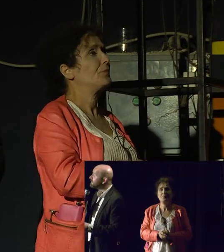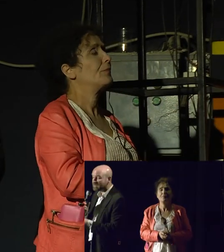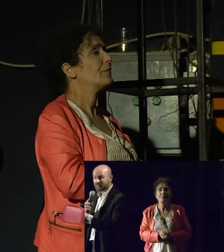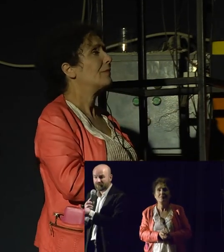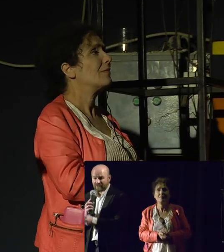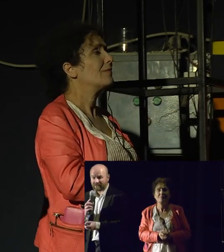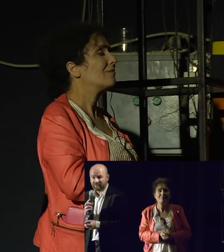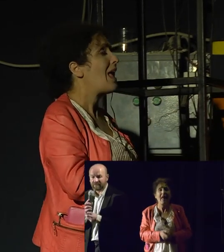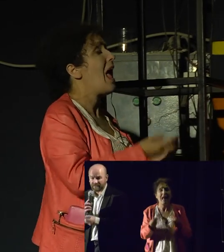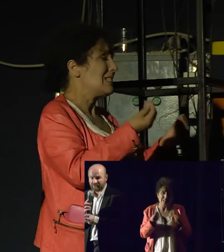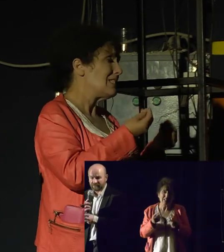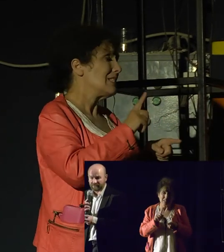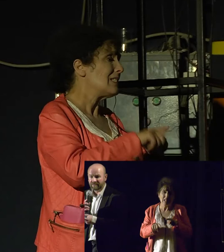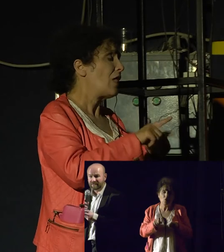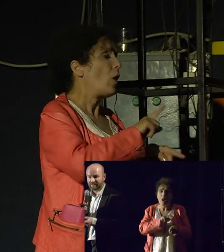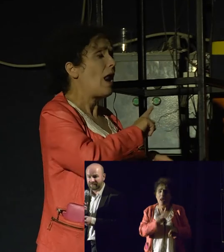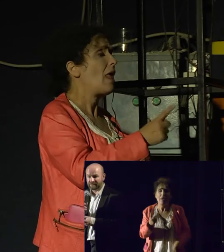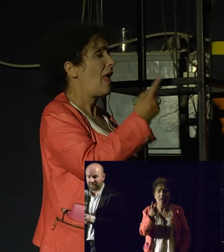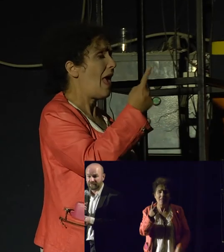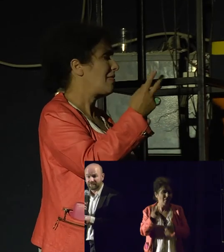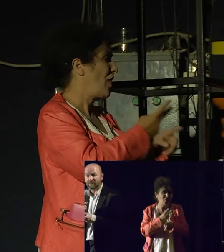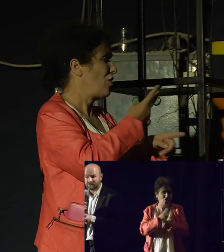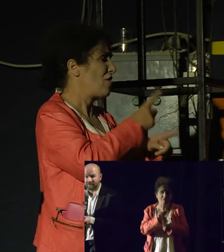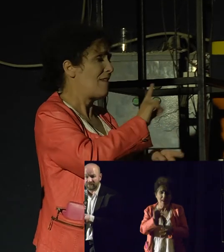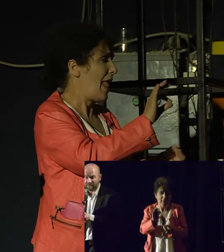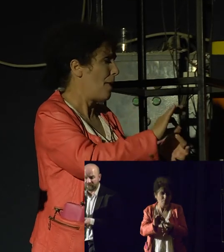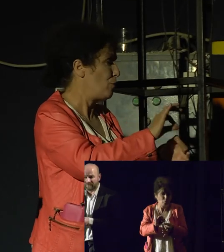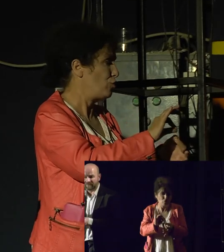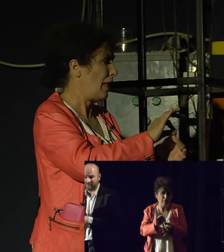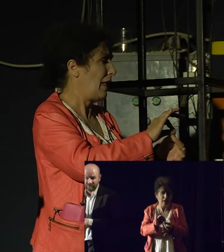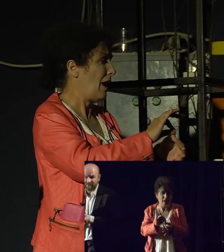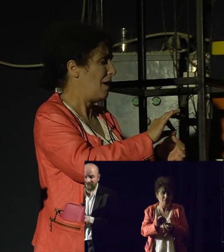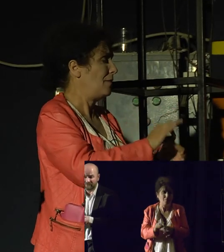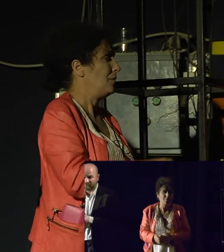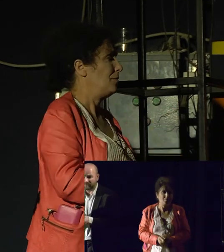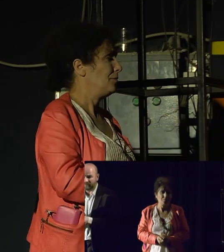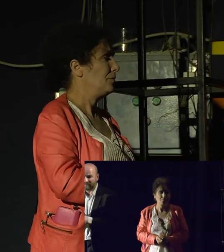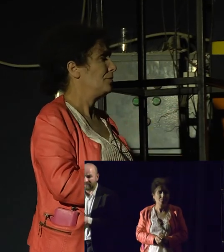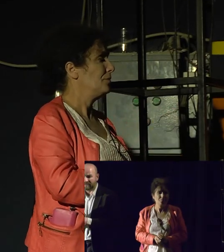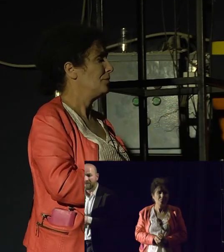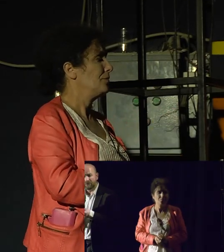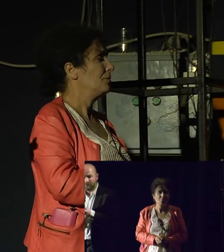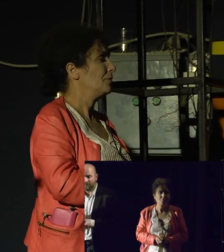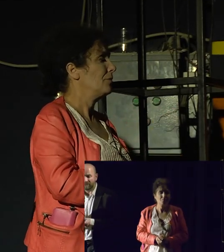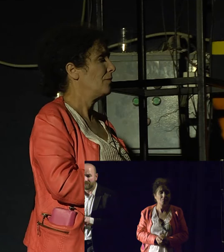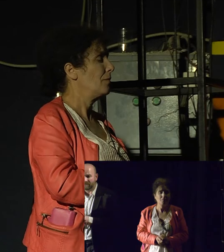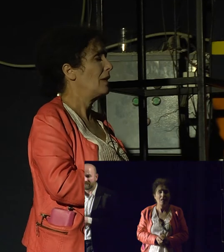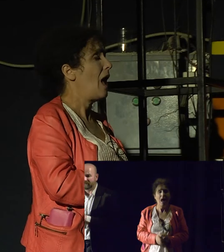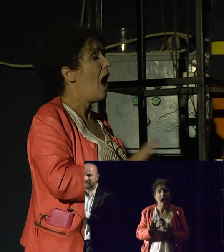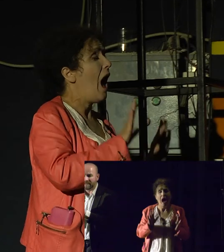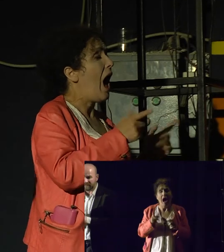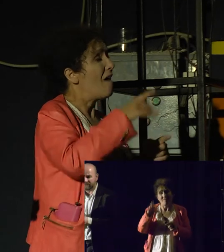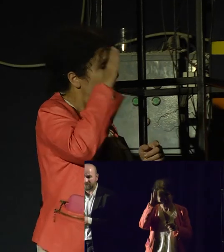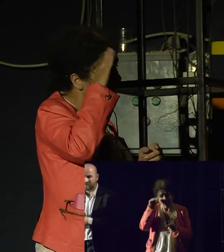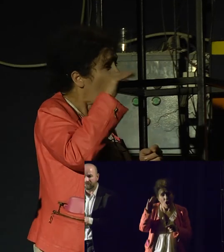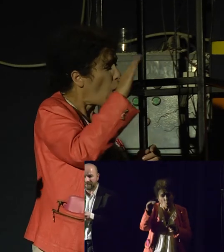We need to be proactive in denouncing these ultra-conservative fundamentalist groups for what they are. The Croatian colleagues